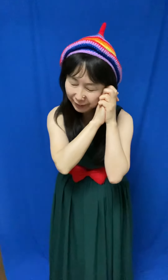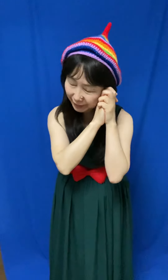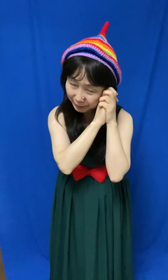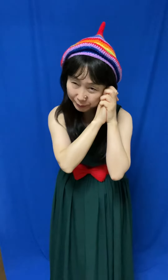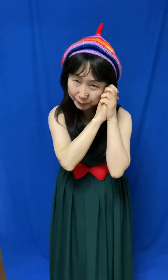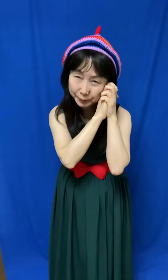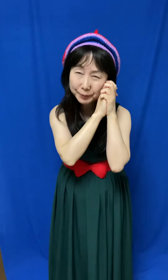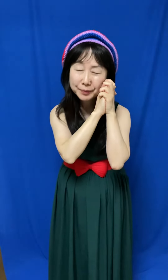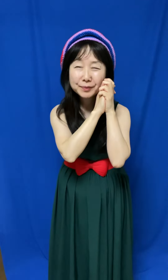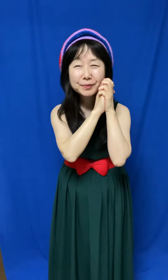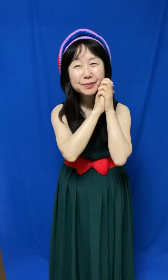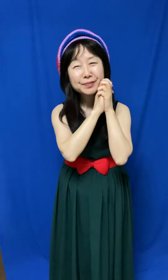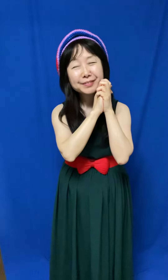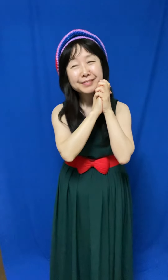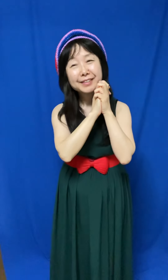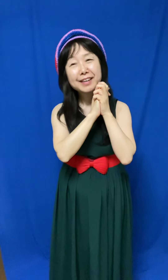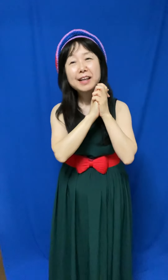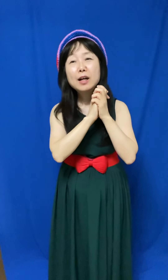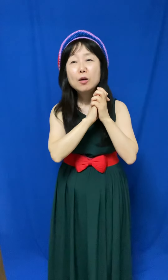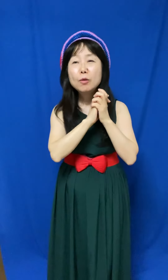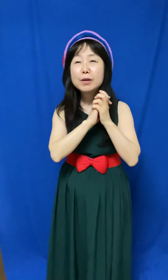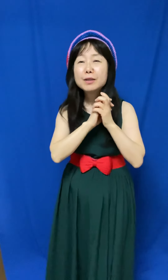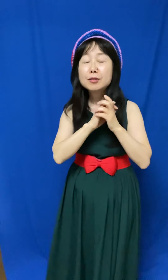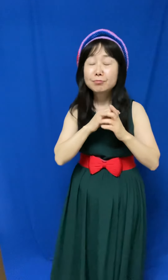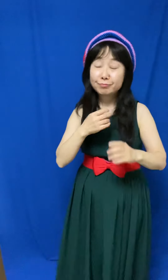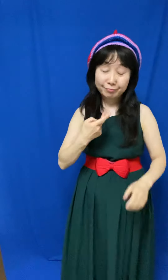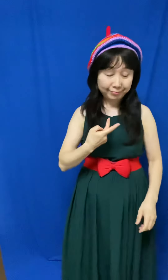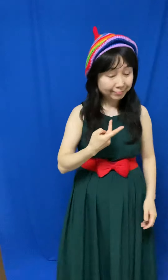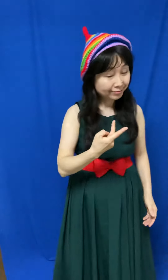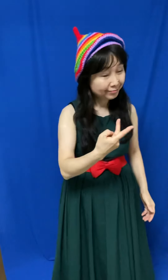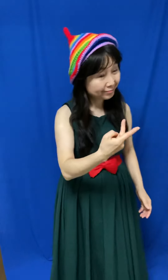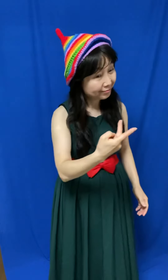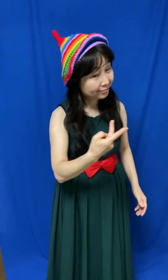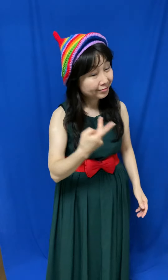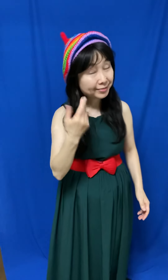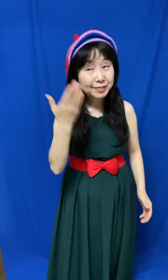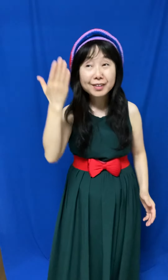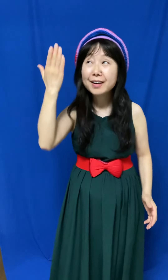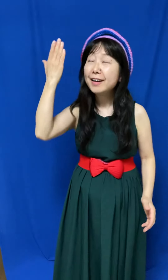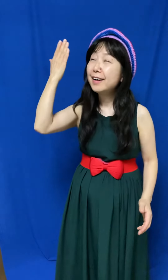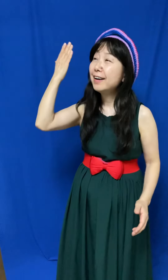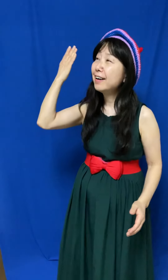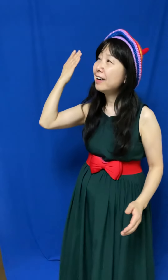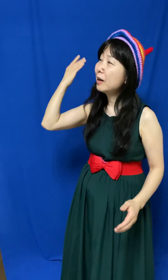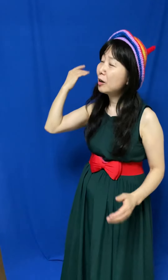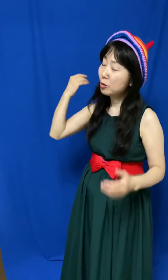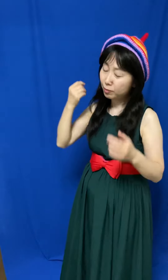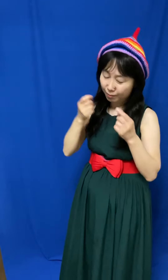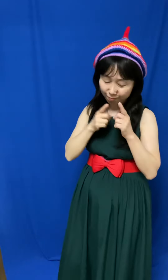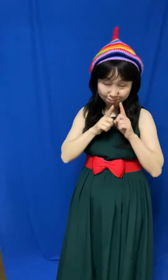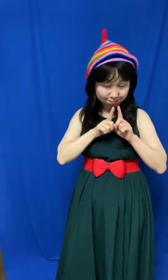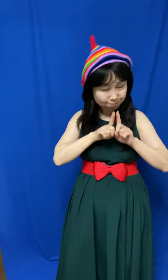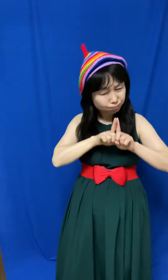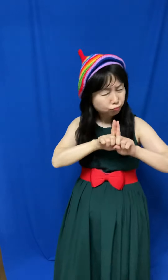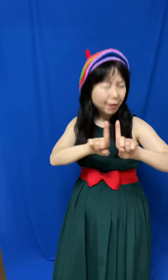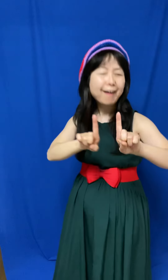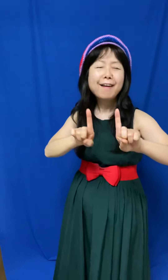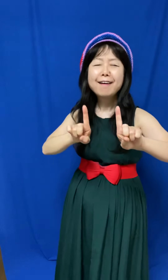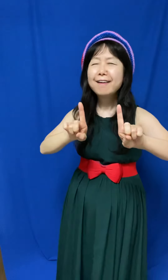We sailed on together, we drifted